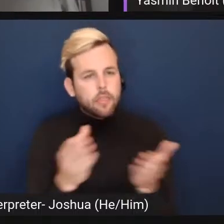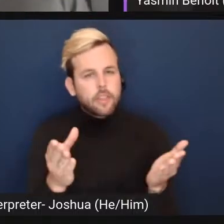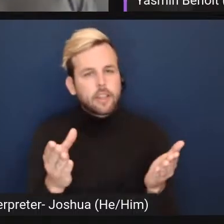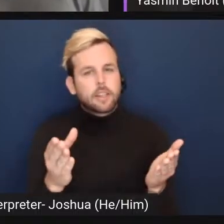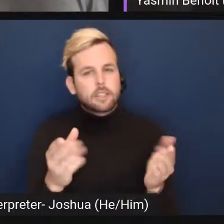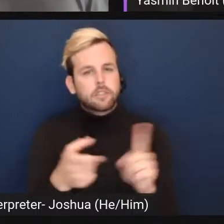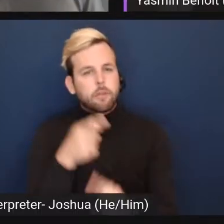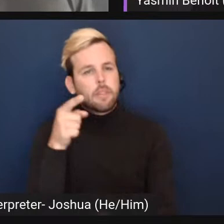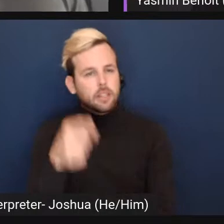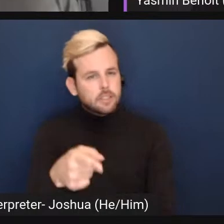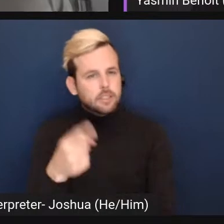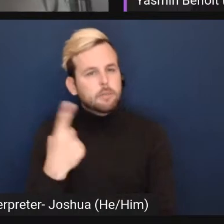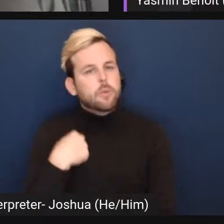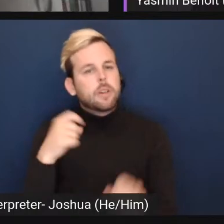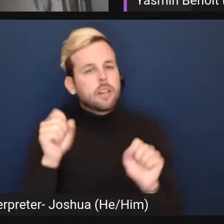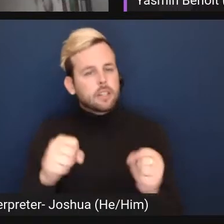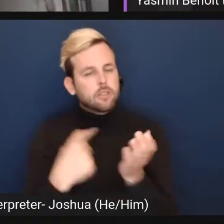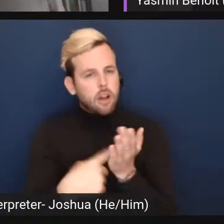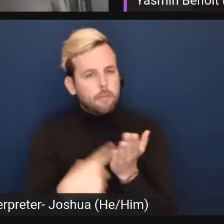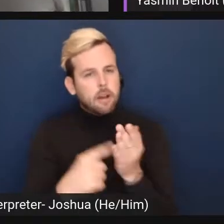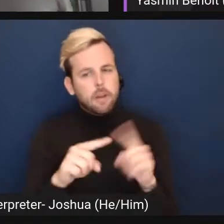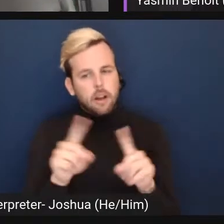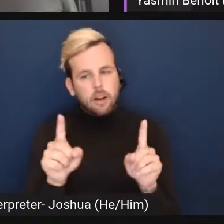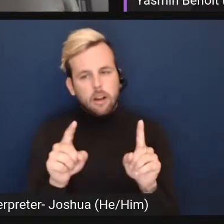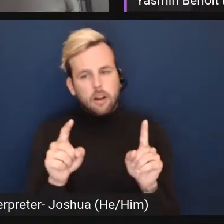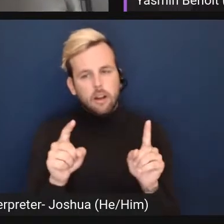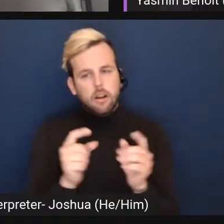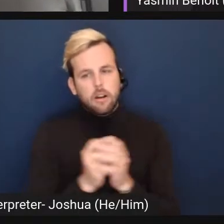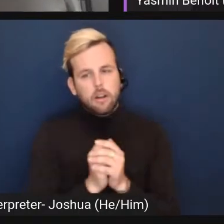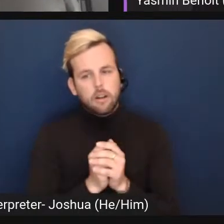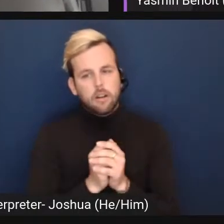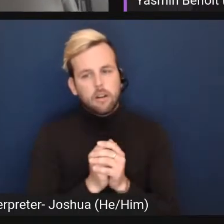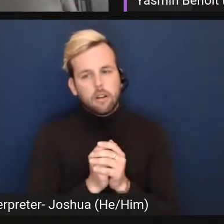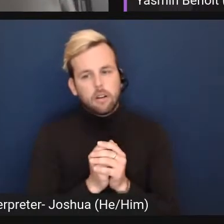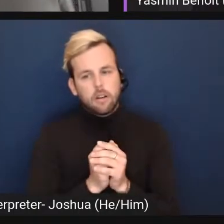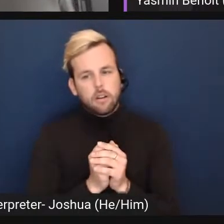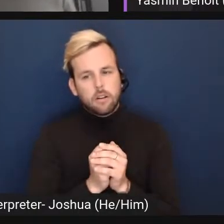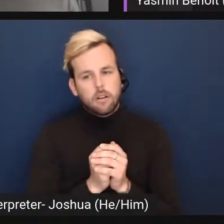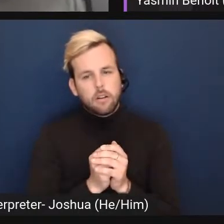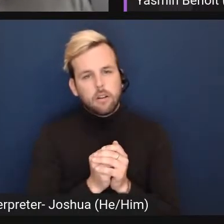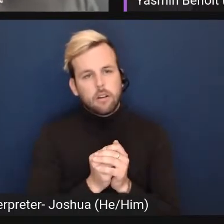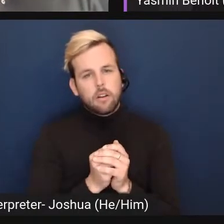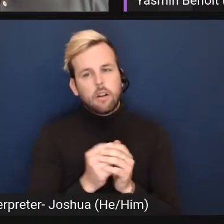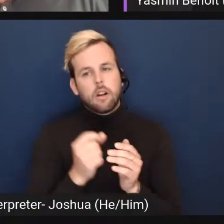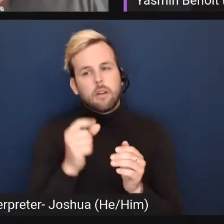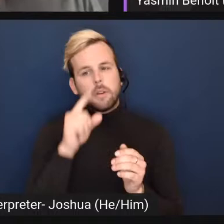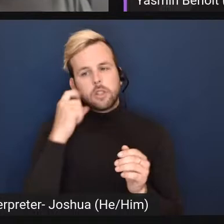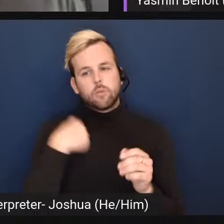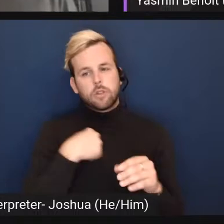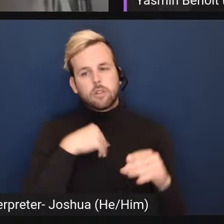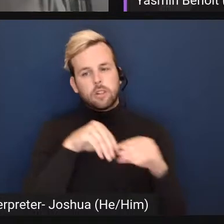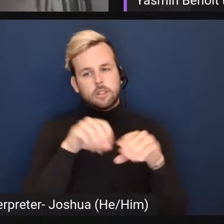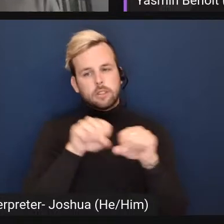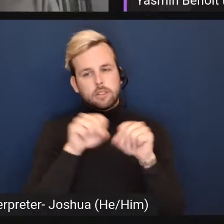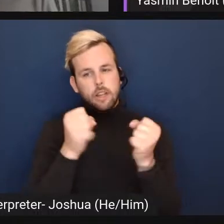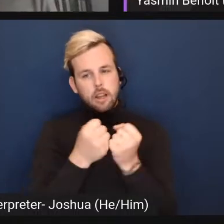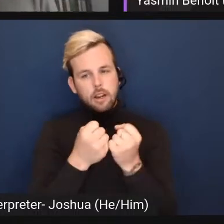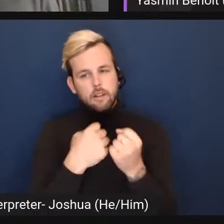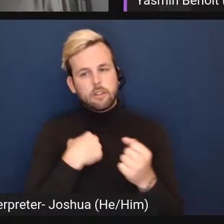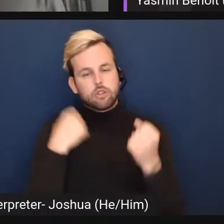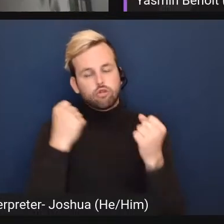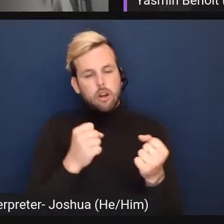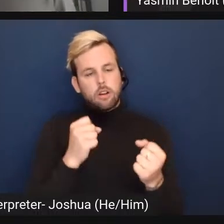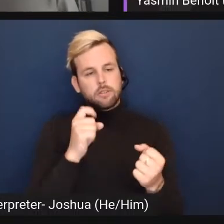together from this it's something that we could talk about but uh to me because we're in a society that has such a strong sexual